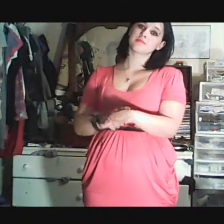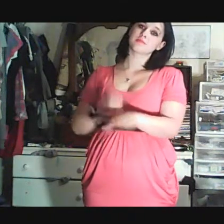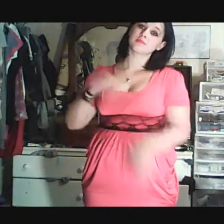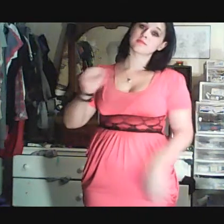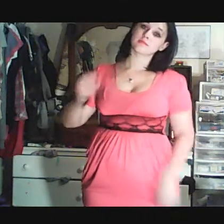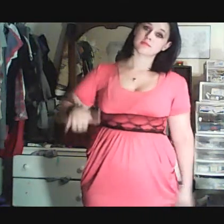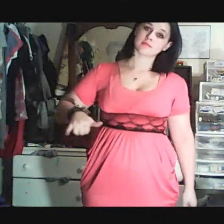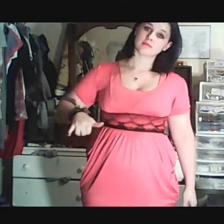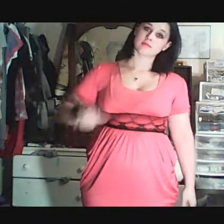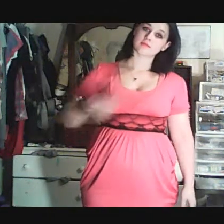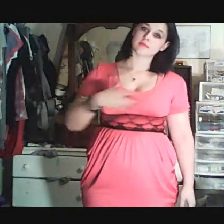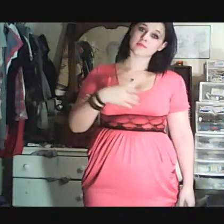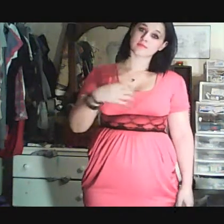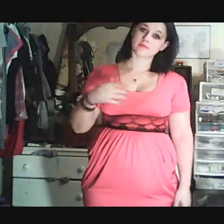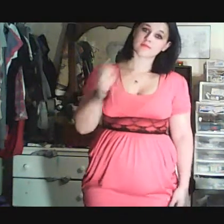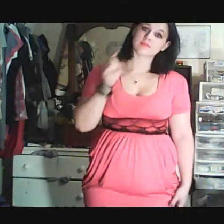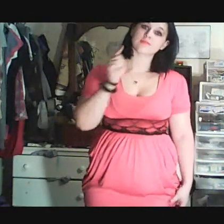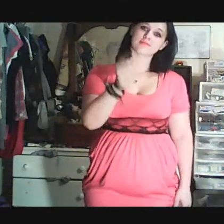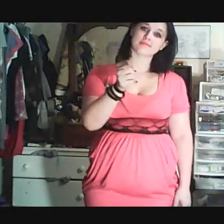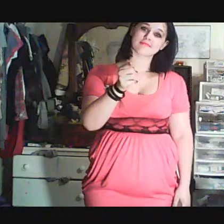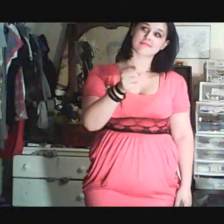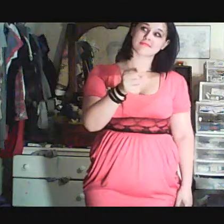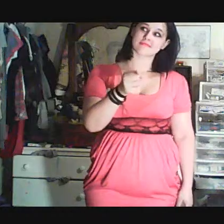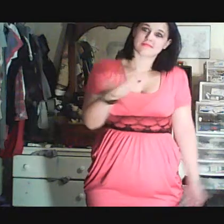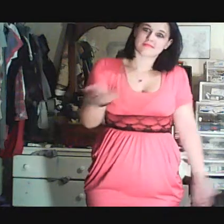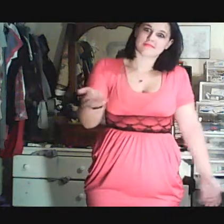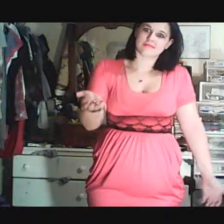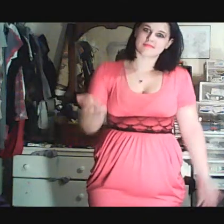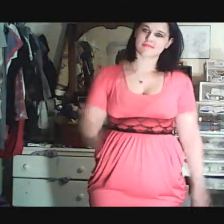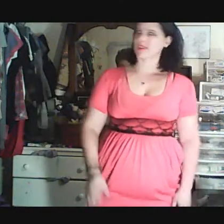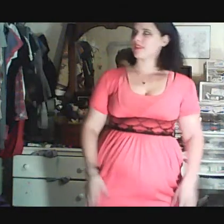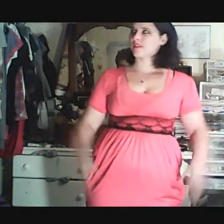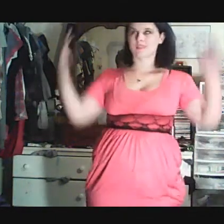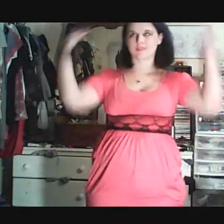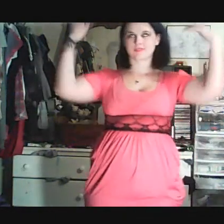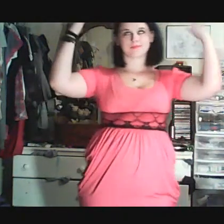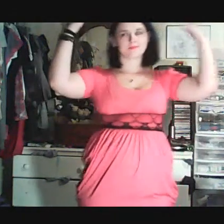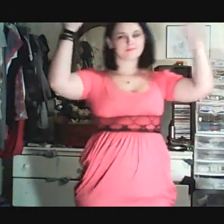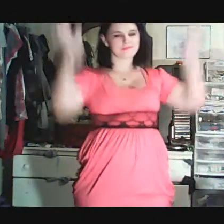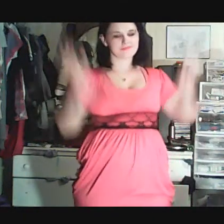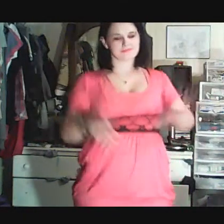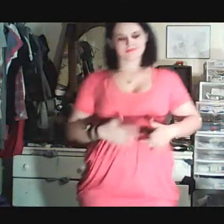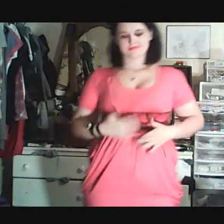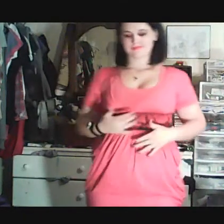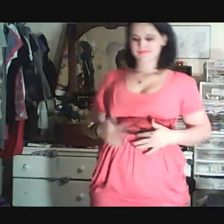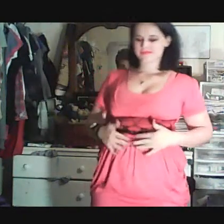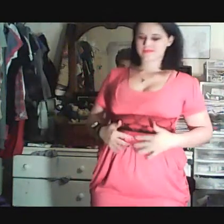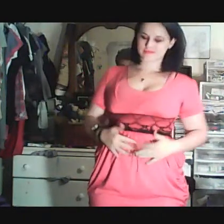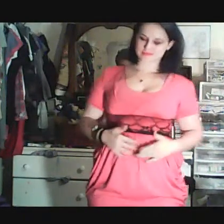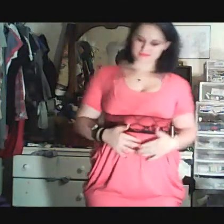I'm still into you. I should be over all the butterflies,